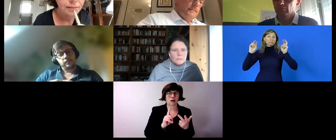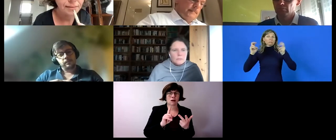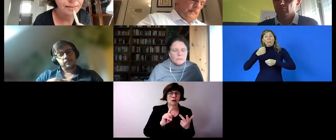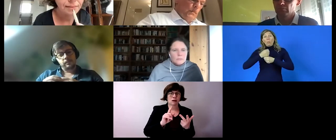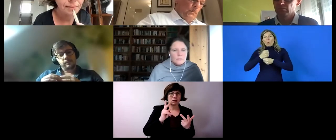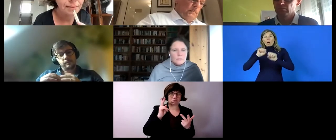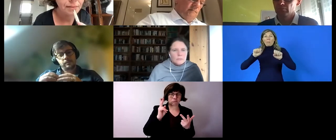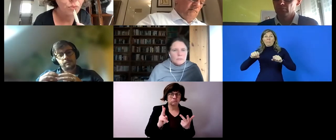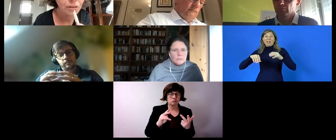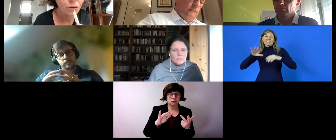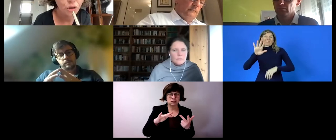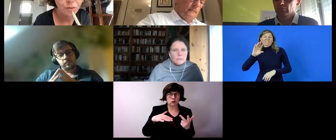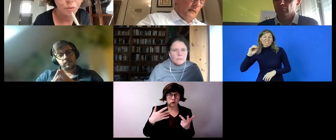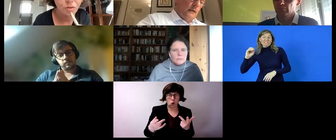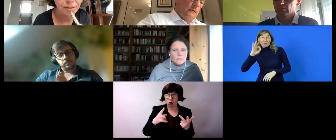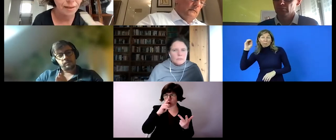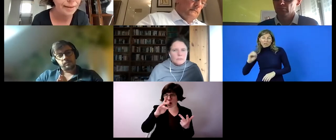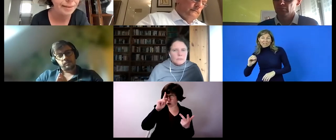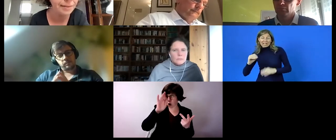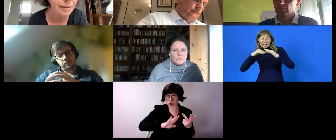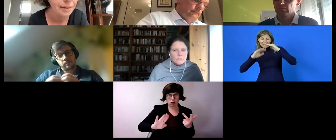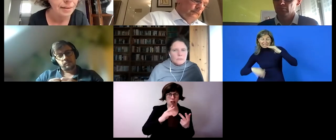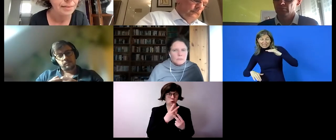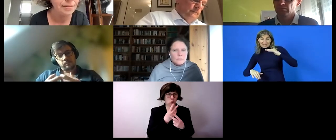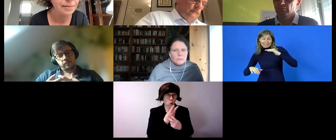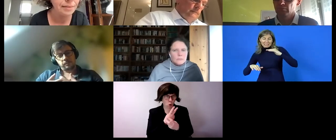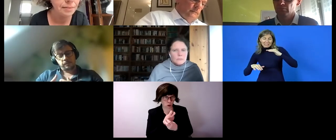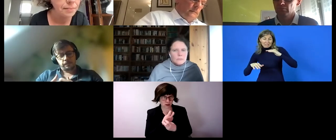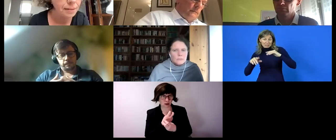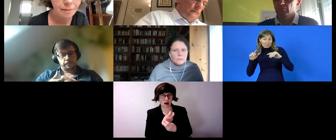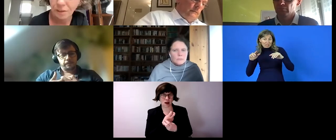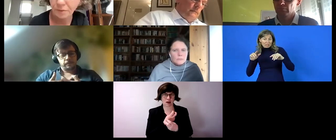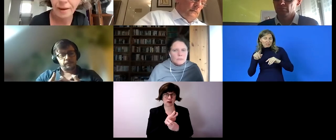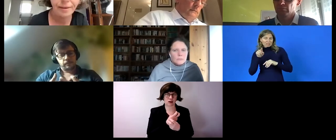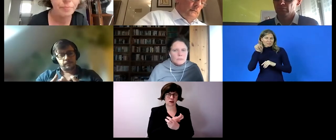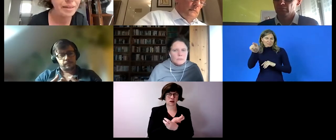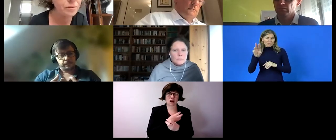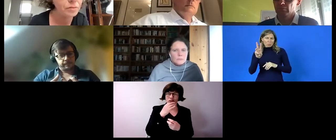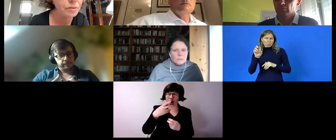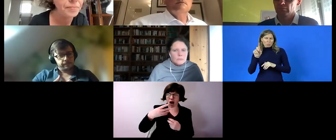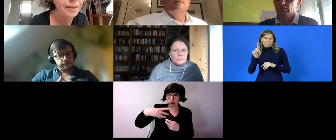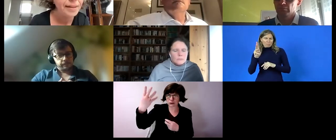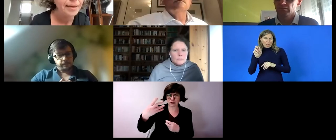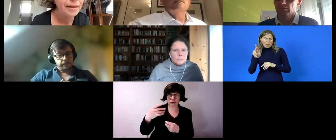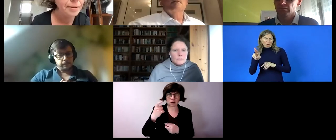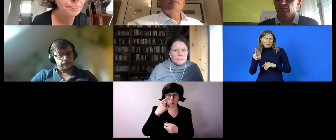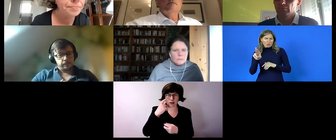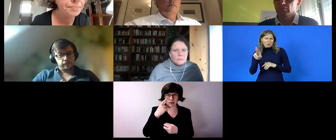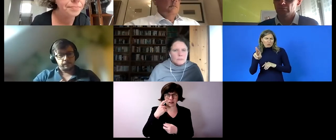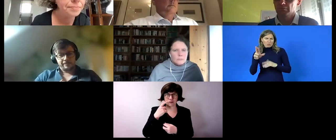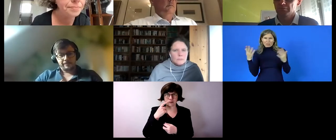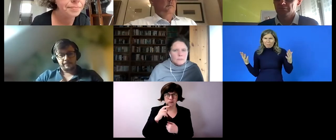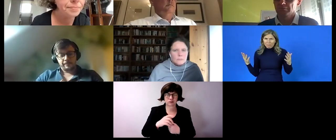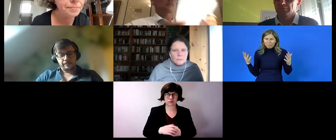that's a question to mr volvemeyer then the the the next question is it true now i've lost the